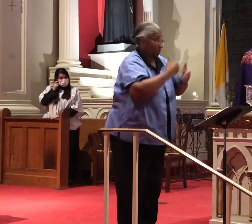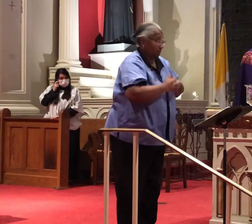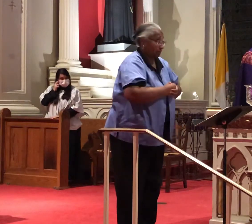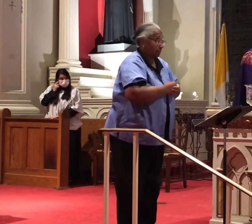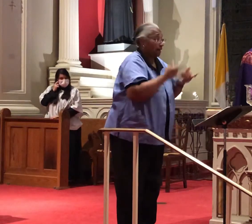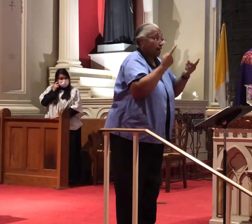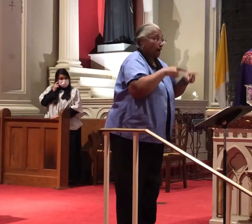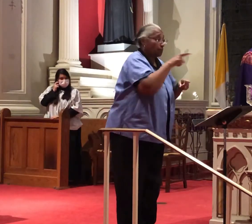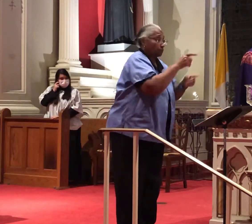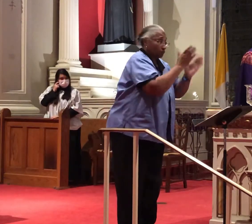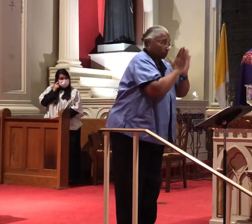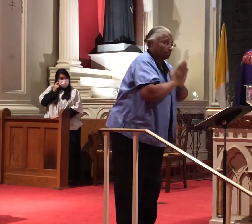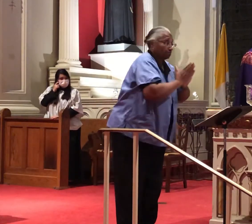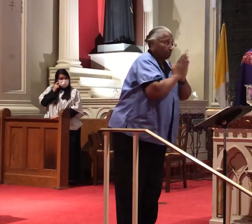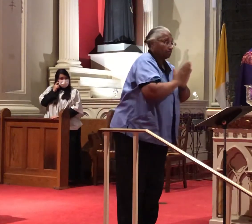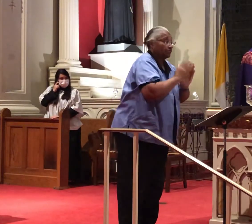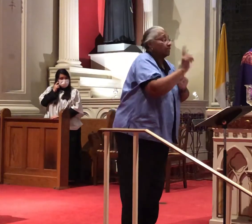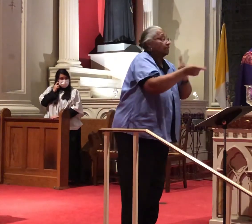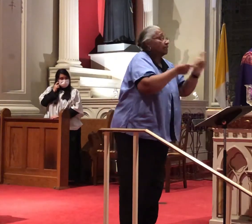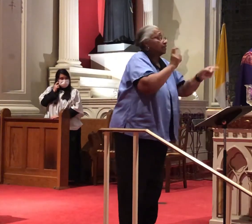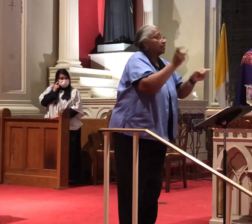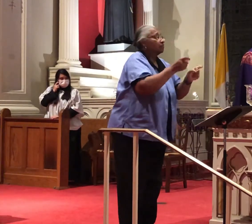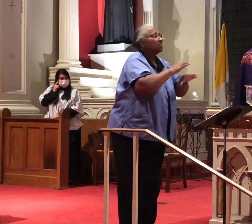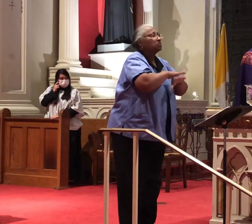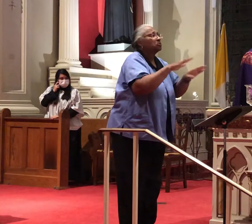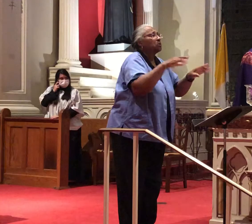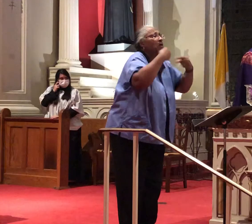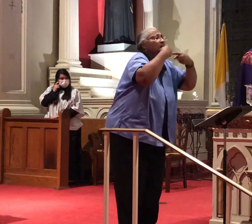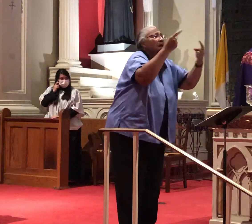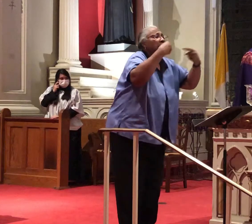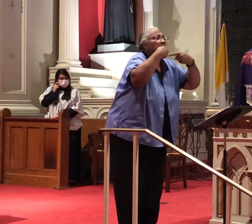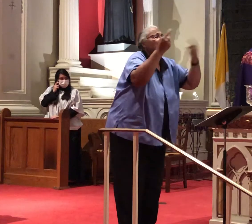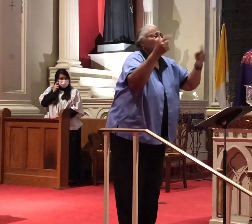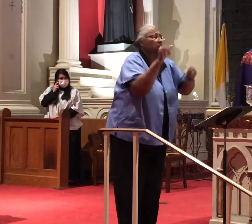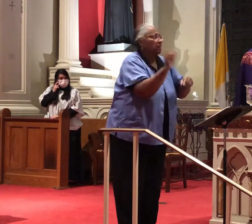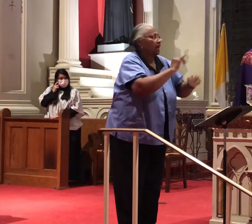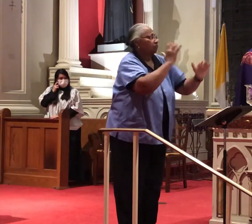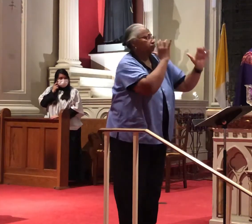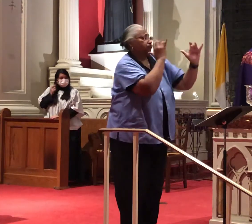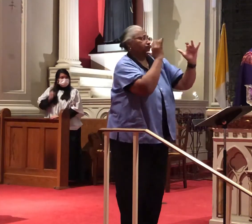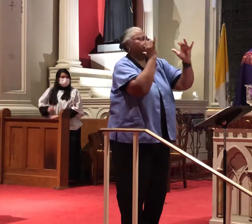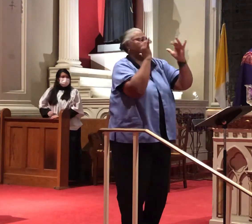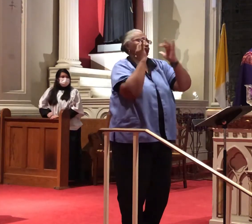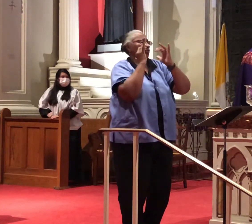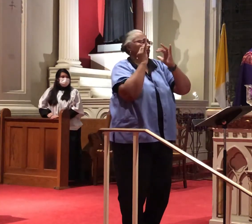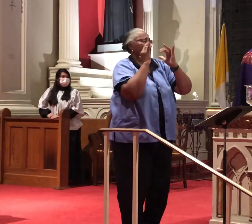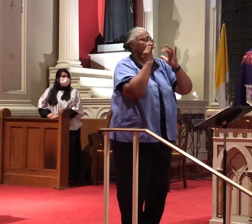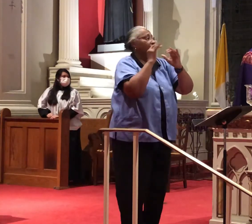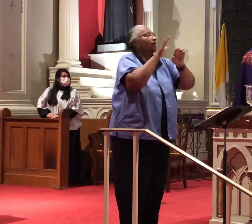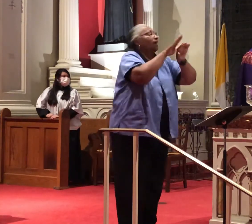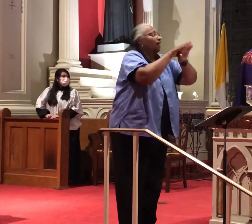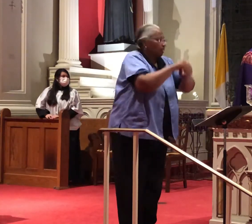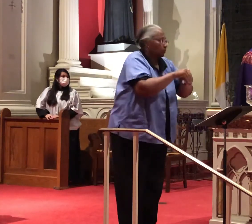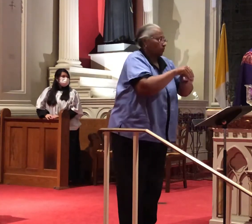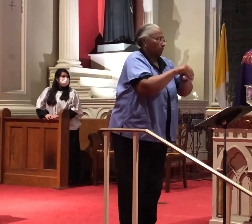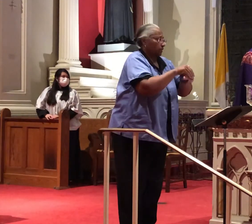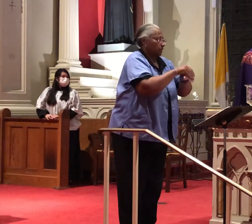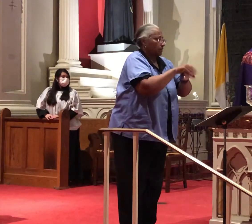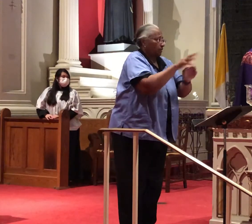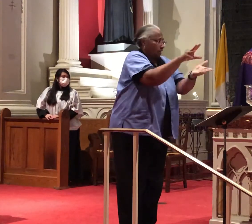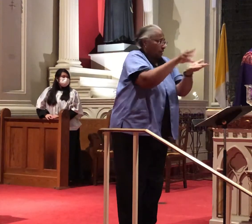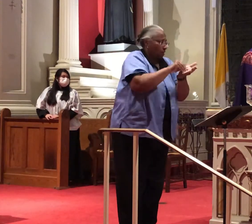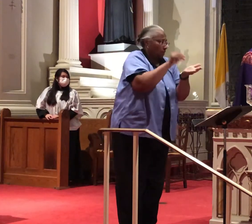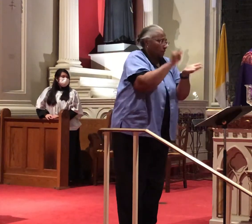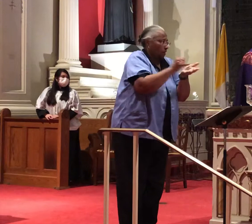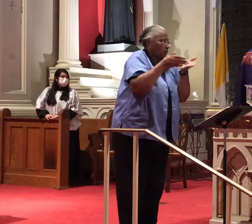give alms, do not blow a trumpet before you, as the hypocrites do in the